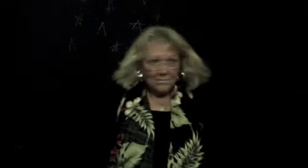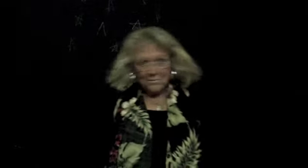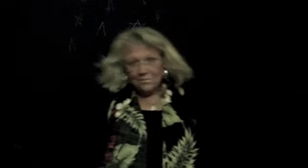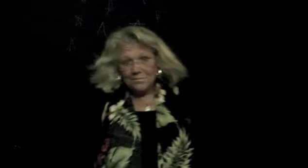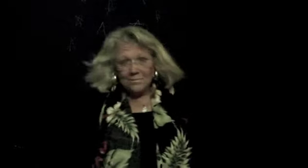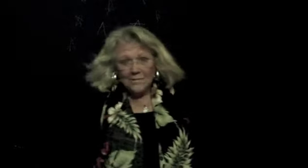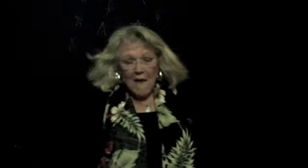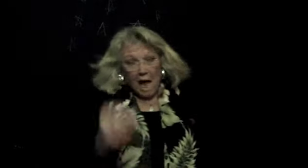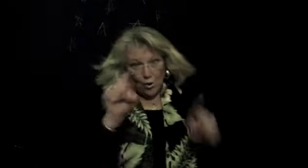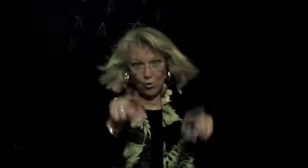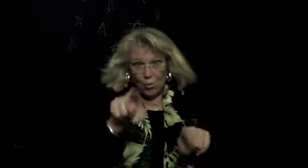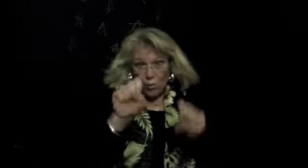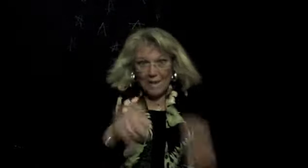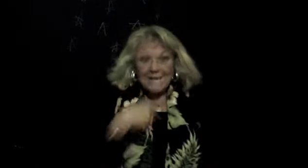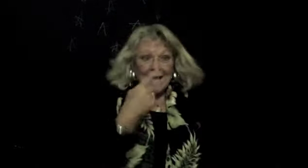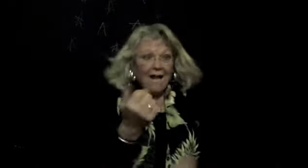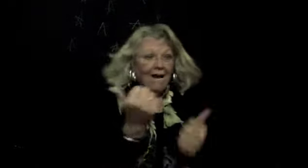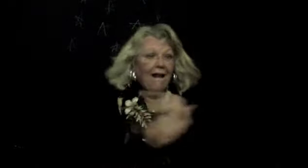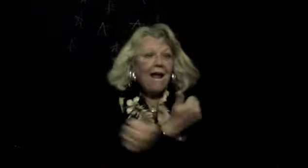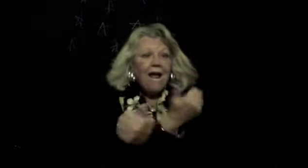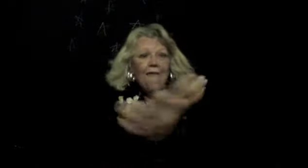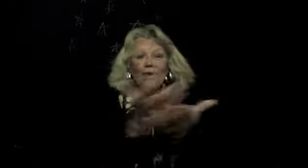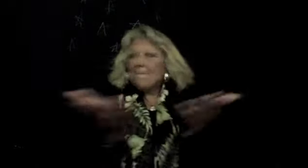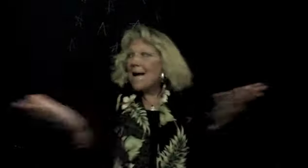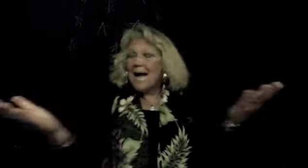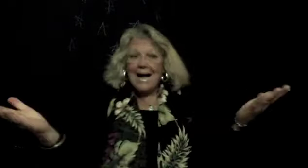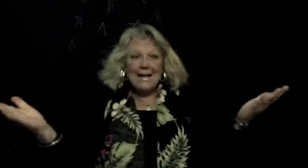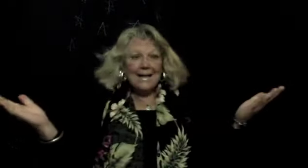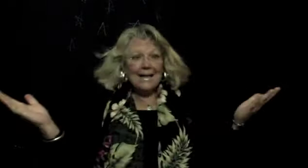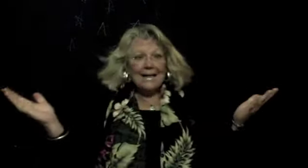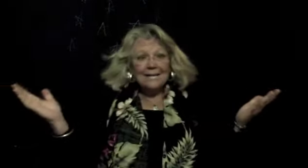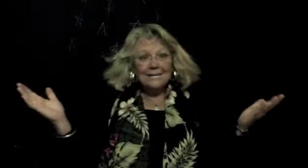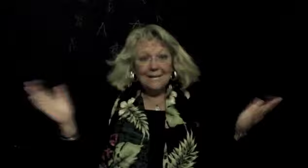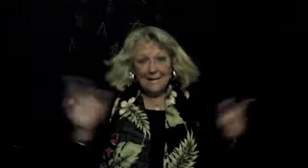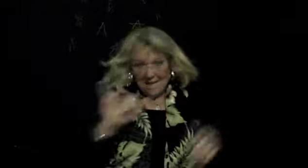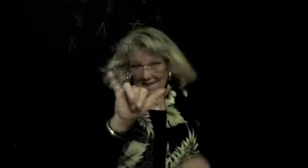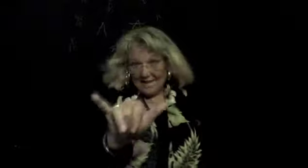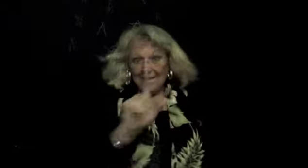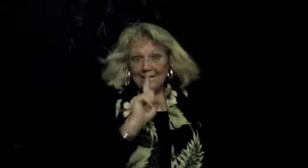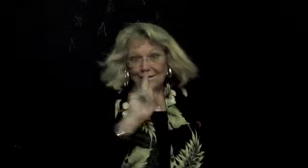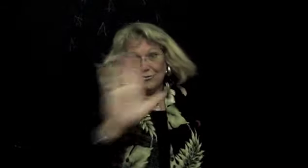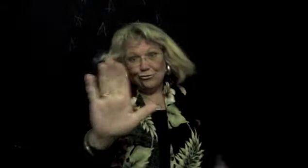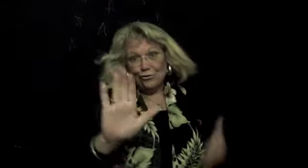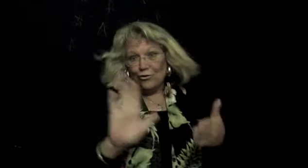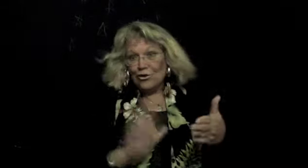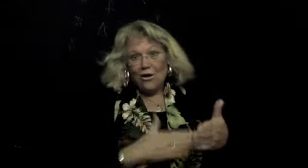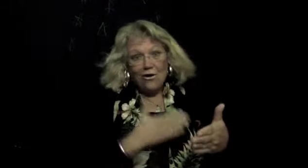And you can tell everybody this is a song